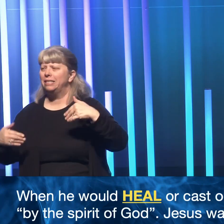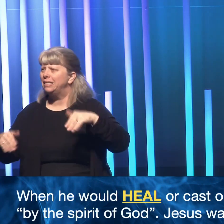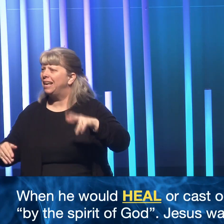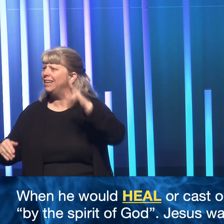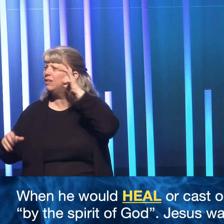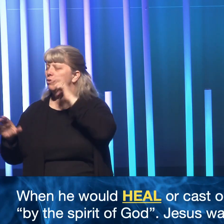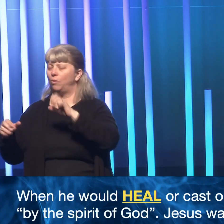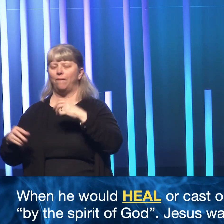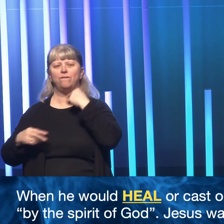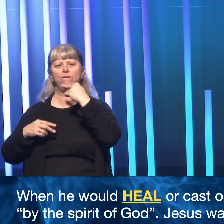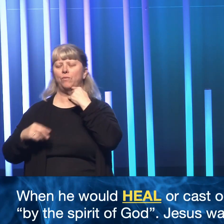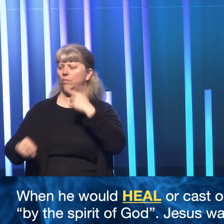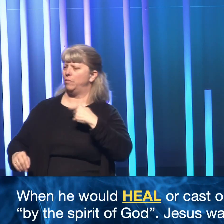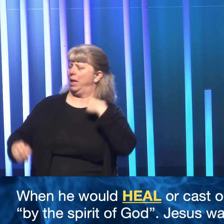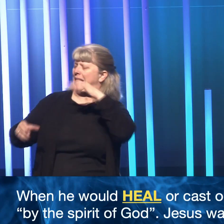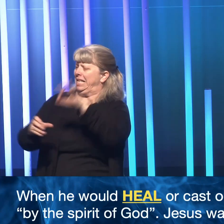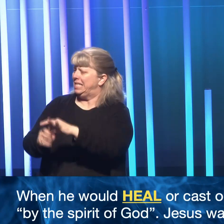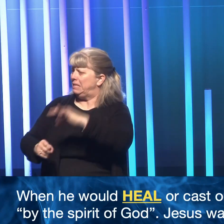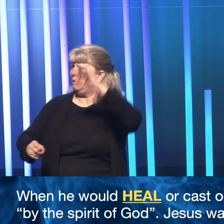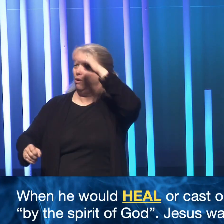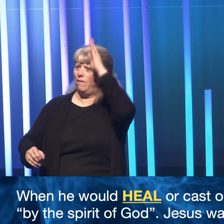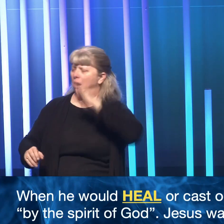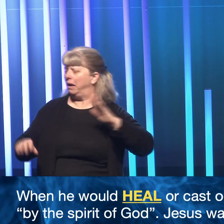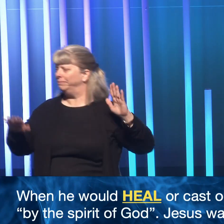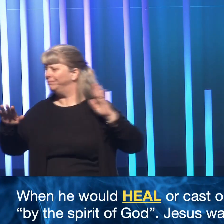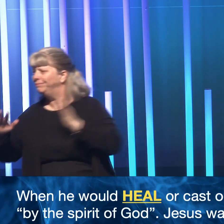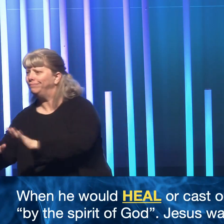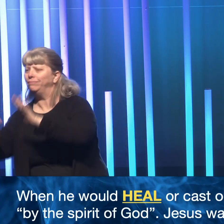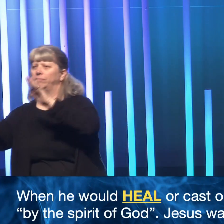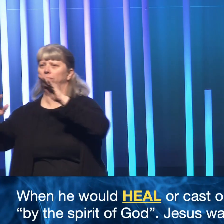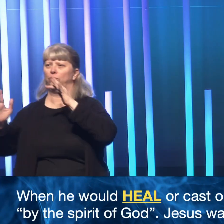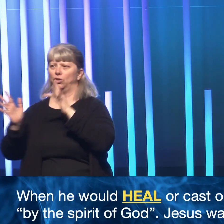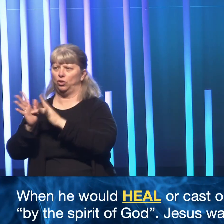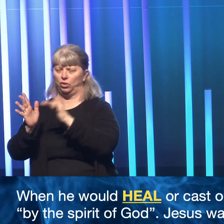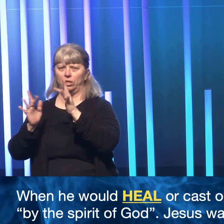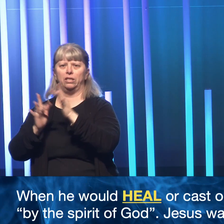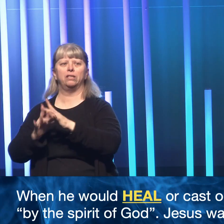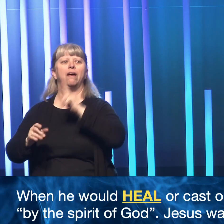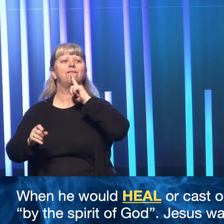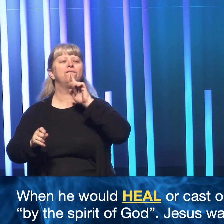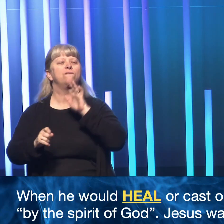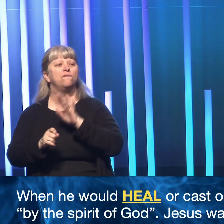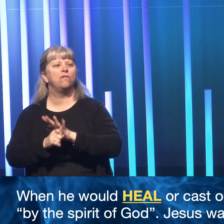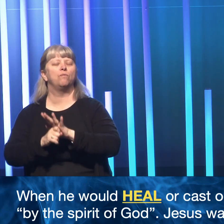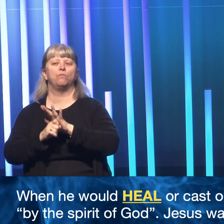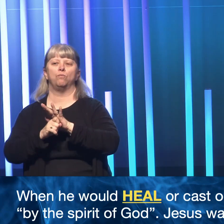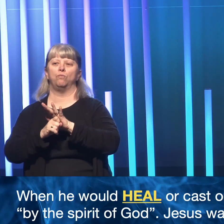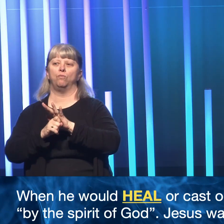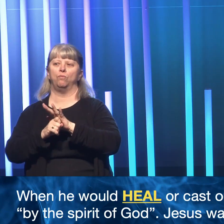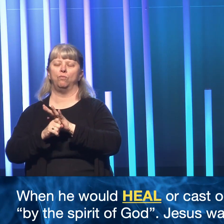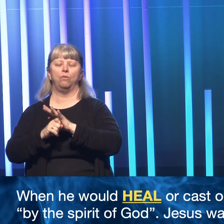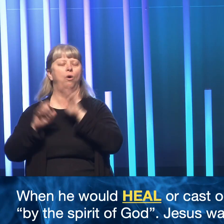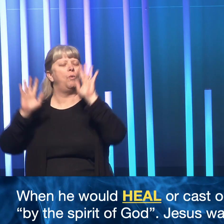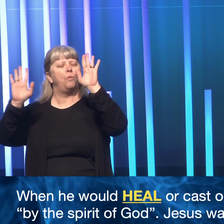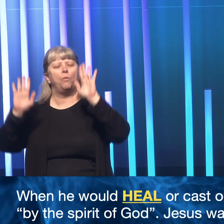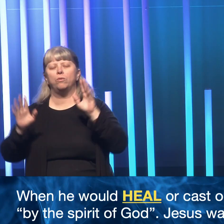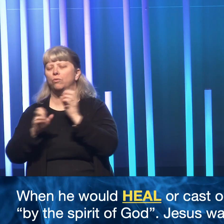he would do so verbally saying, by the spirit of God, Jesus was a confirmed wonder worker.